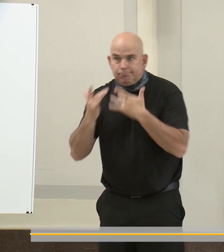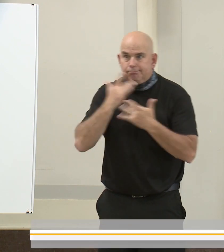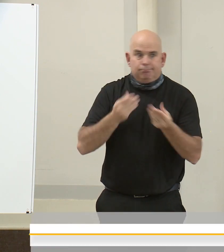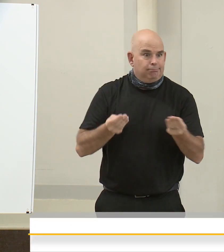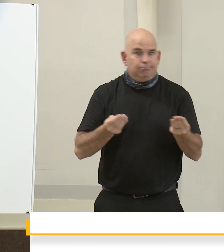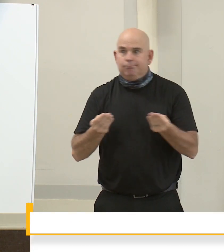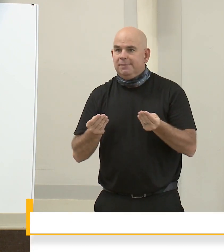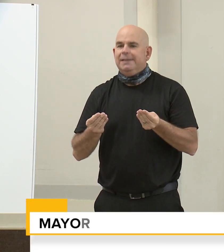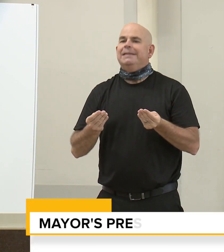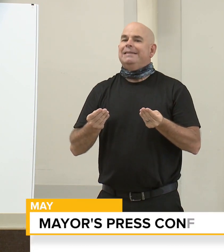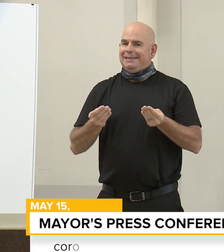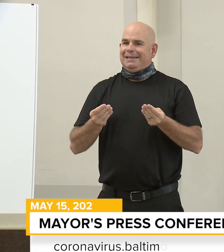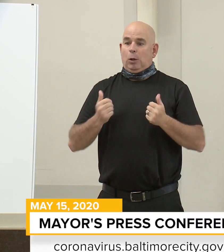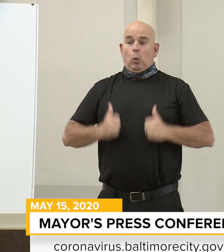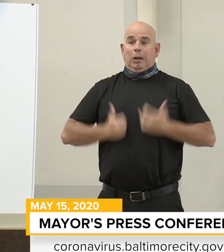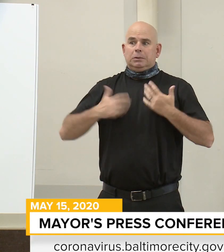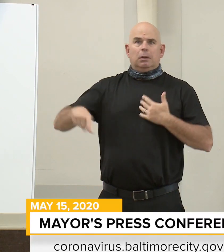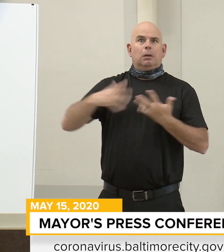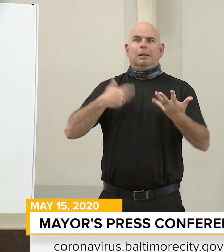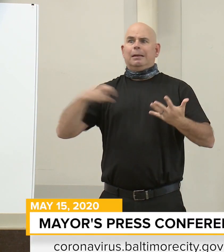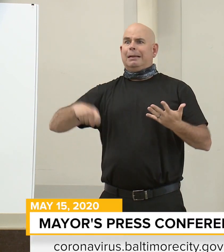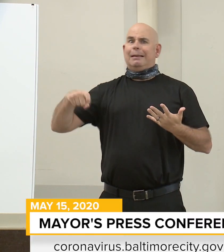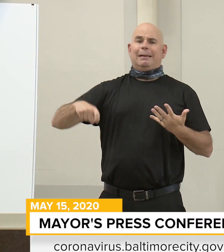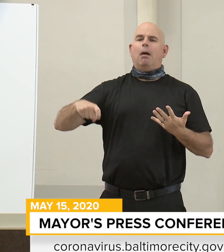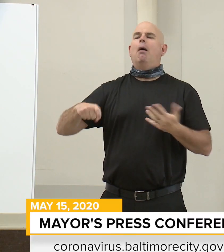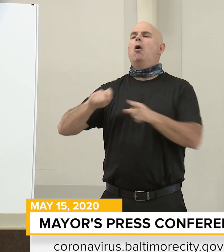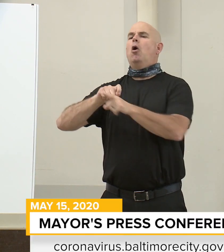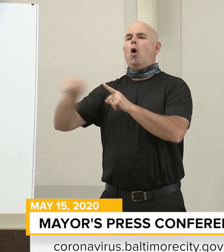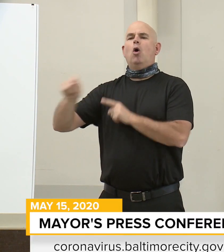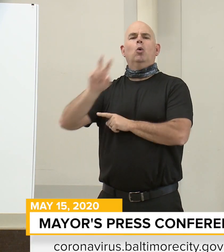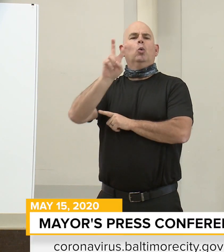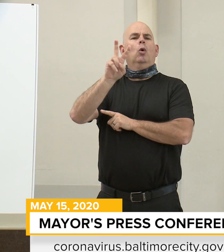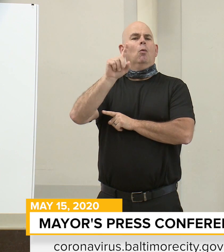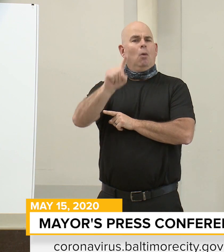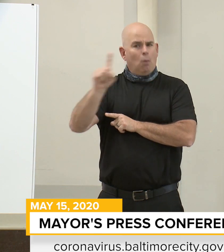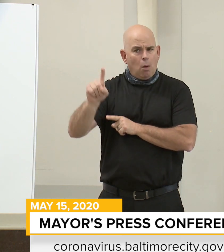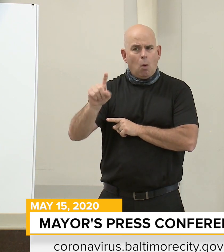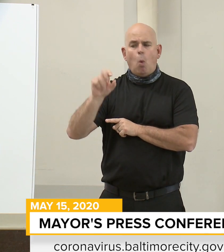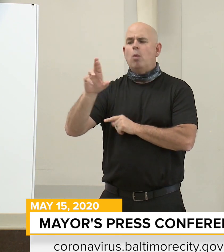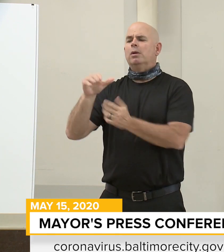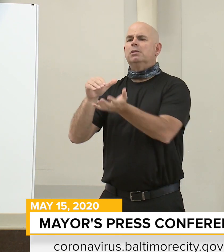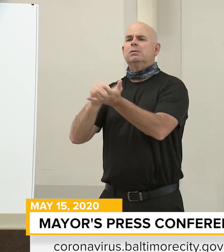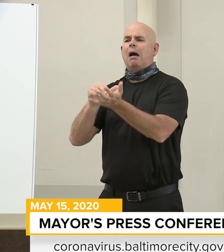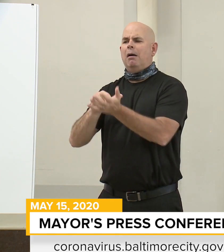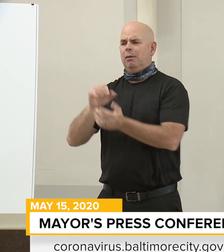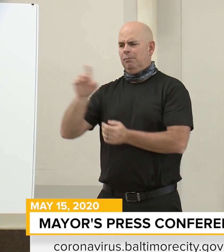-1-1, in order to speak with the physician about their personal symptoms and health information.